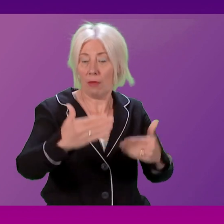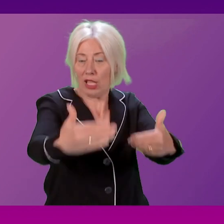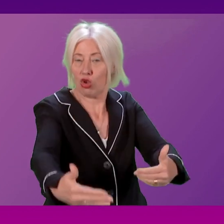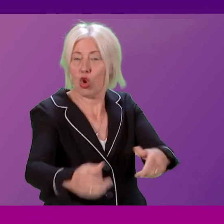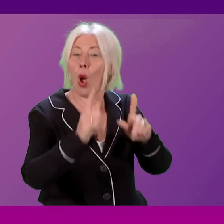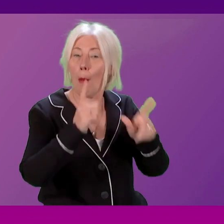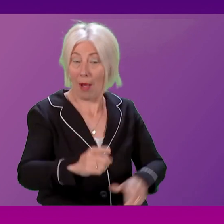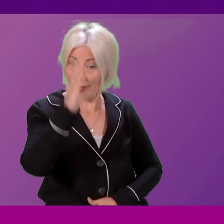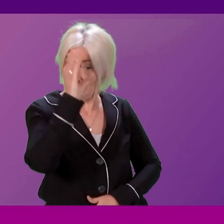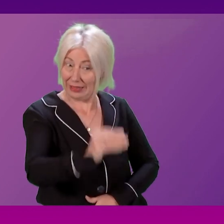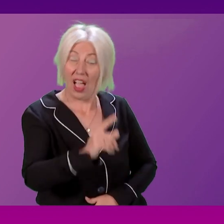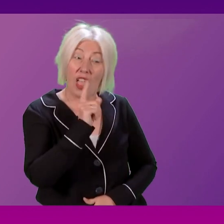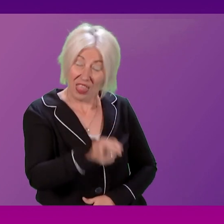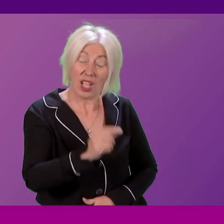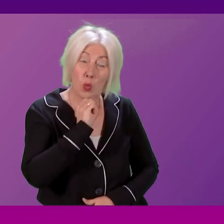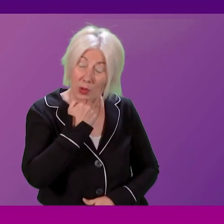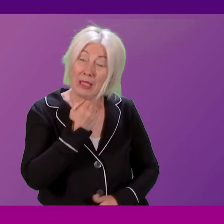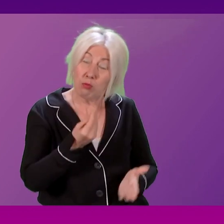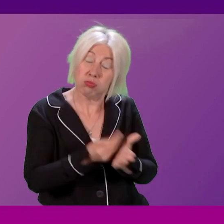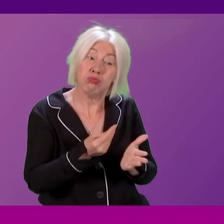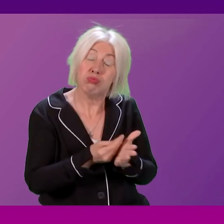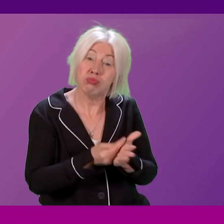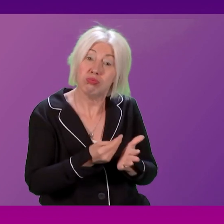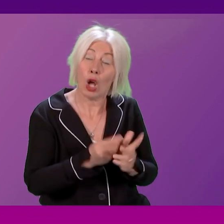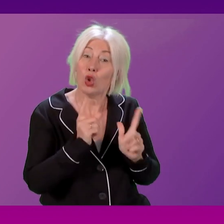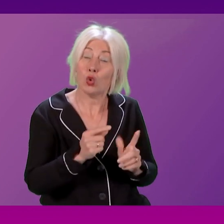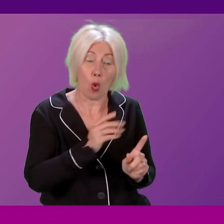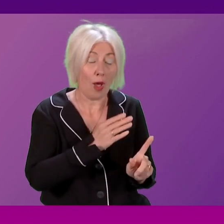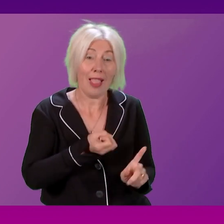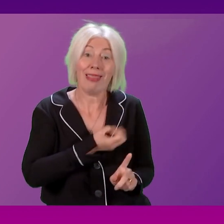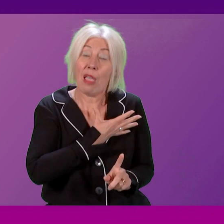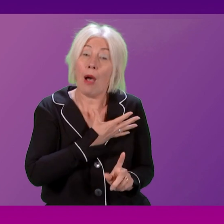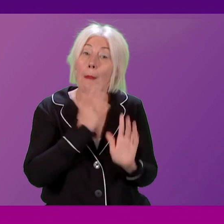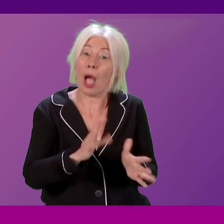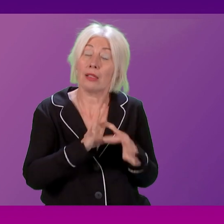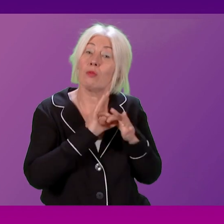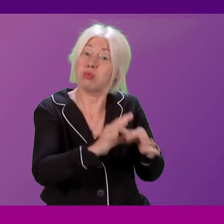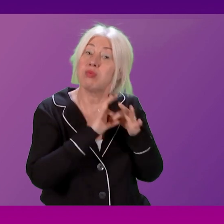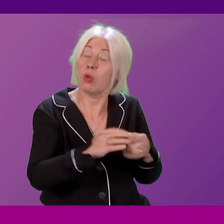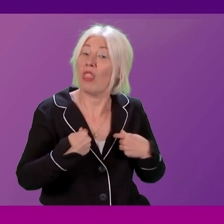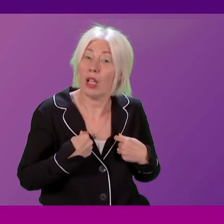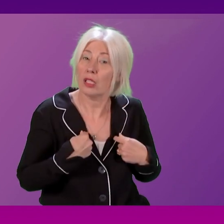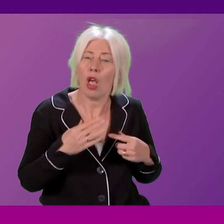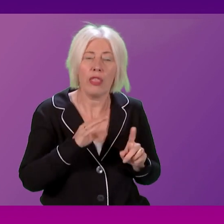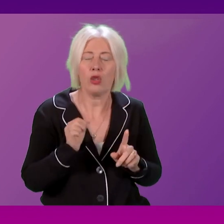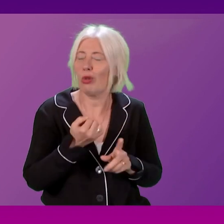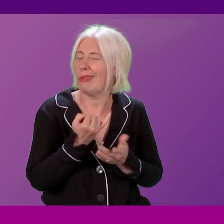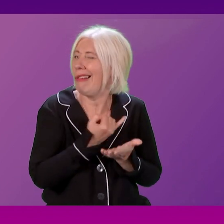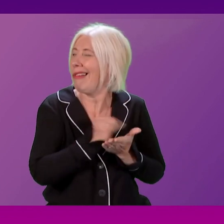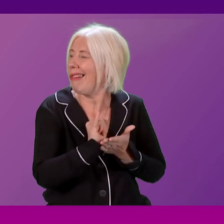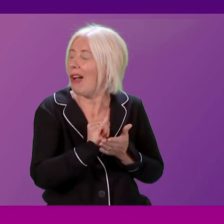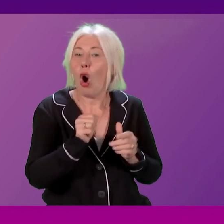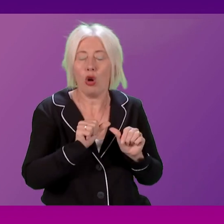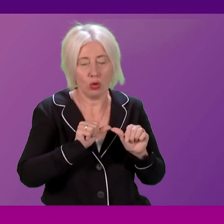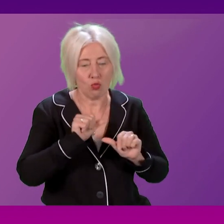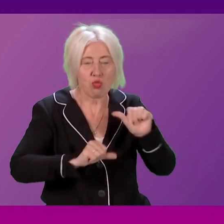-Glancy that will come at a significant cost. So it's really important that when Labour do engage with us, they do not turn their back on progressive taxation, as